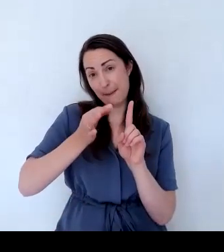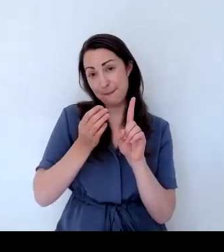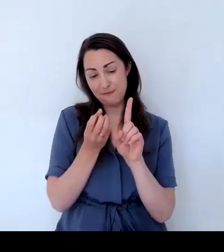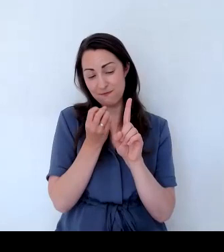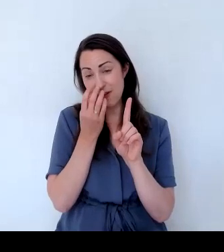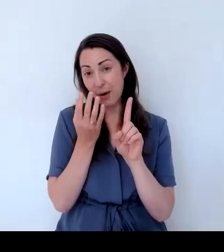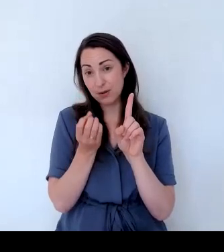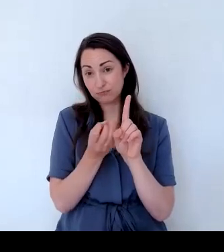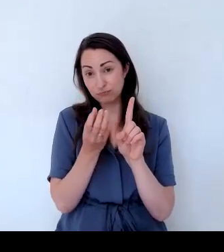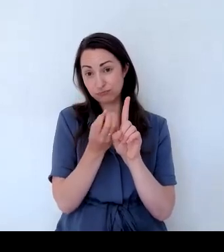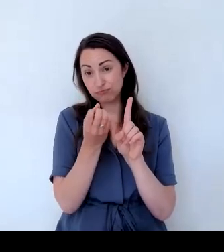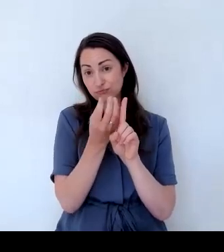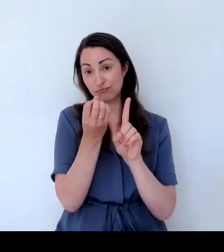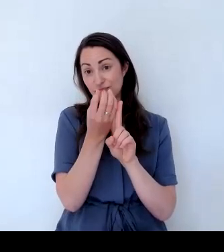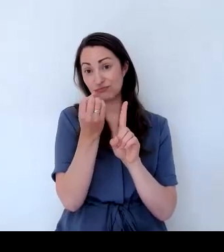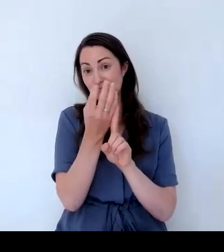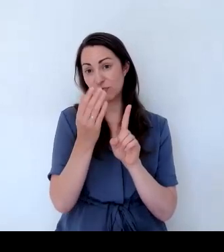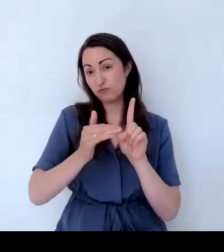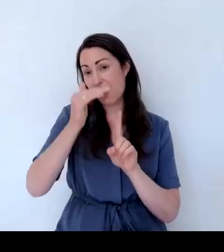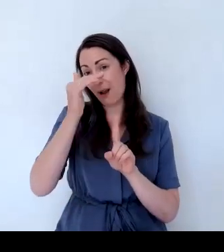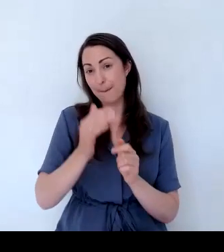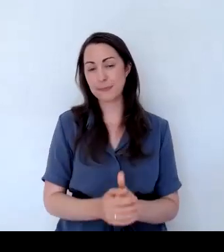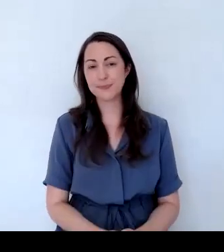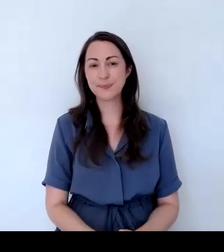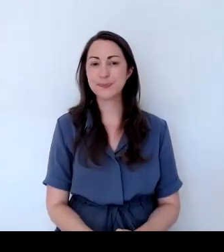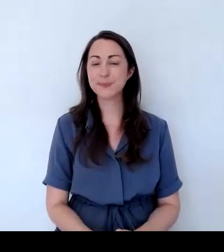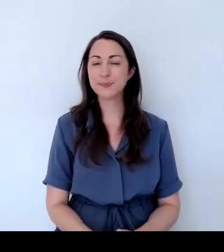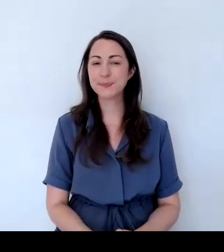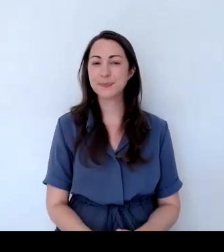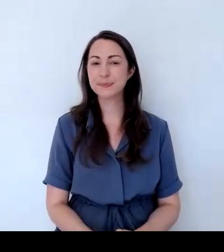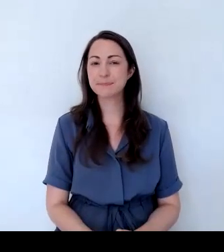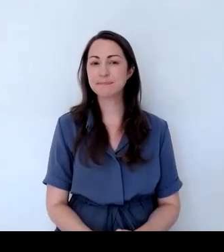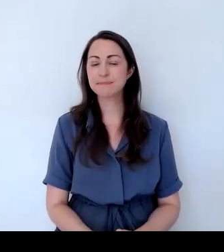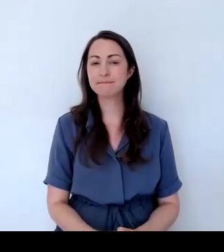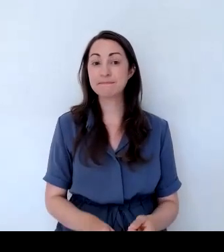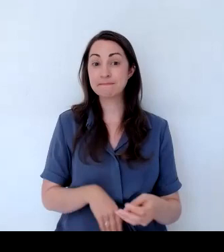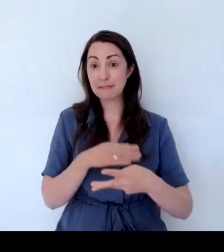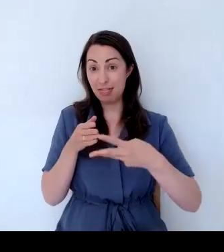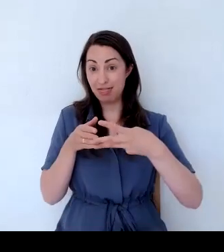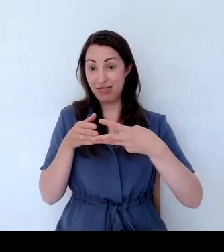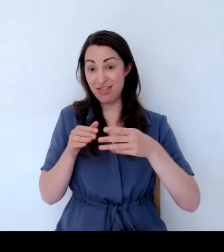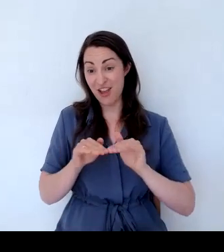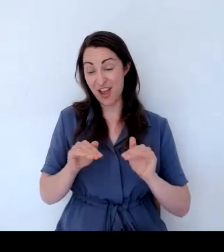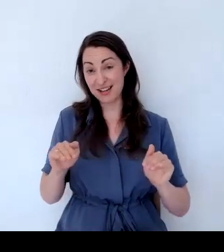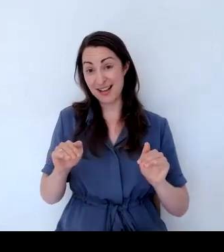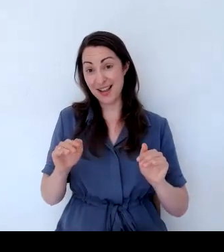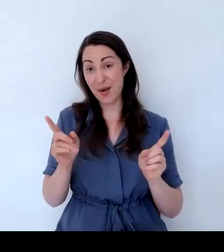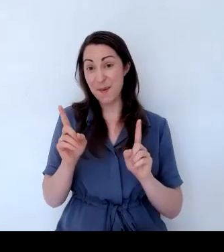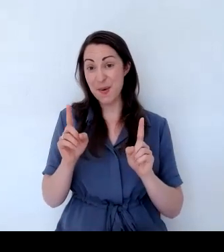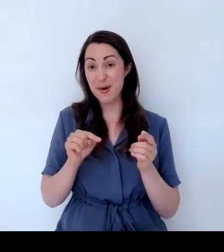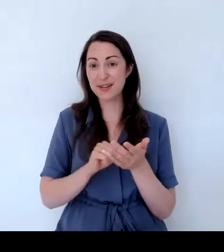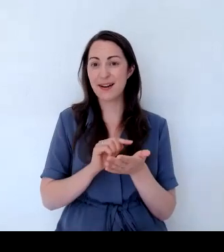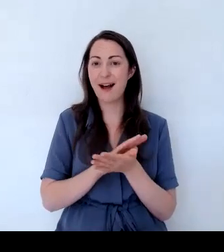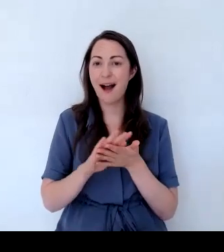And then the bottom layer, the bottom level, we're going to pop in some thyme. And this